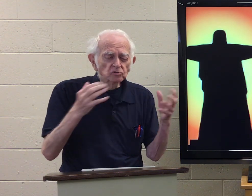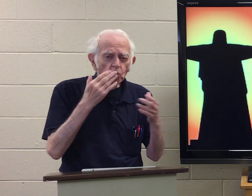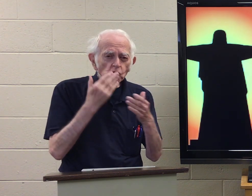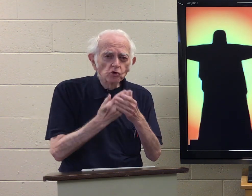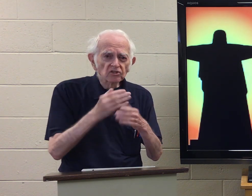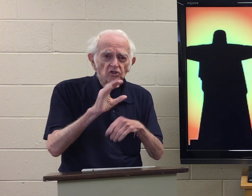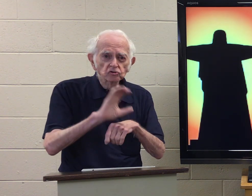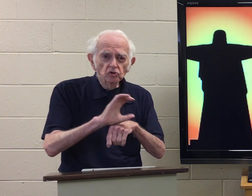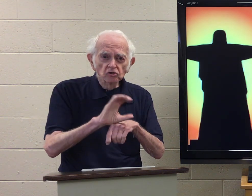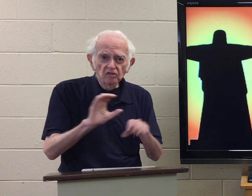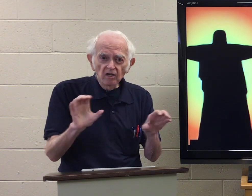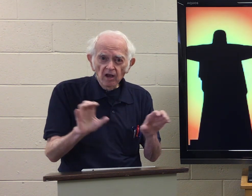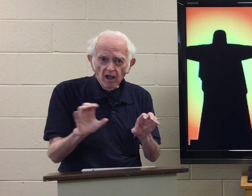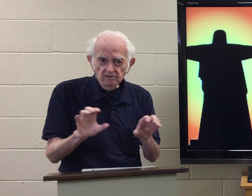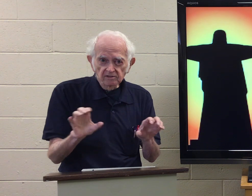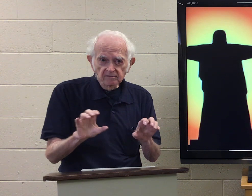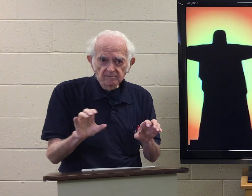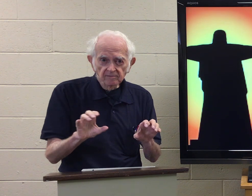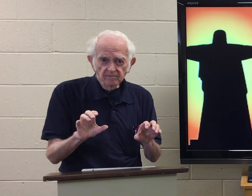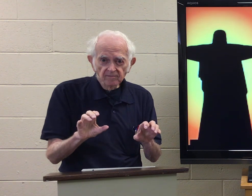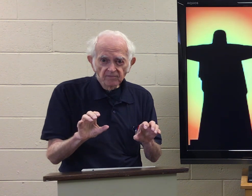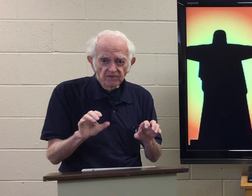all the good the church does.